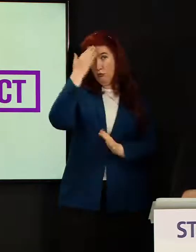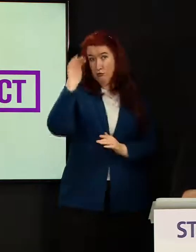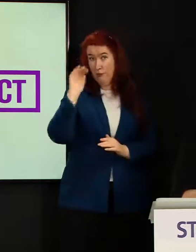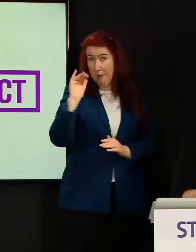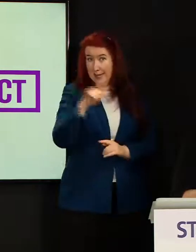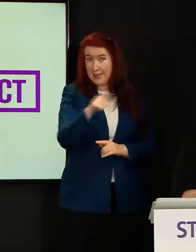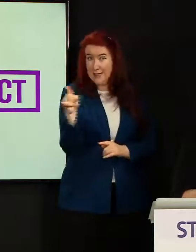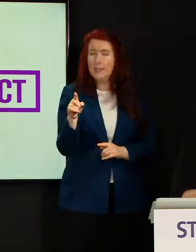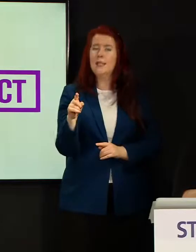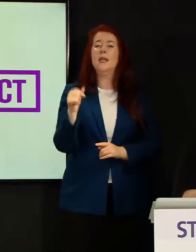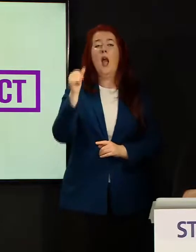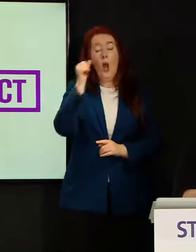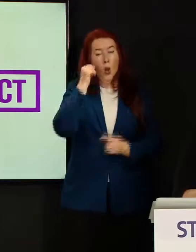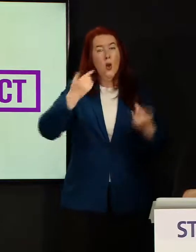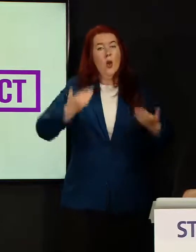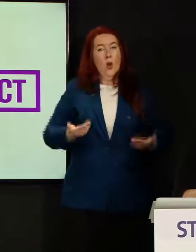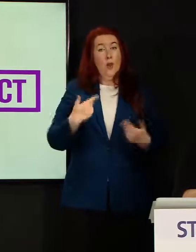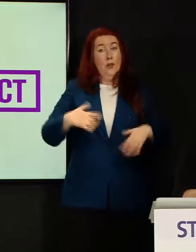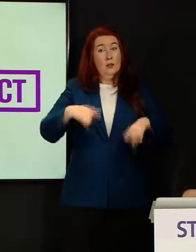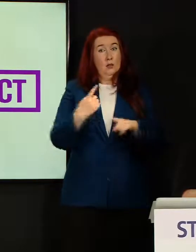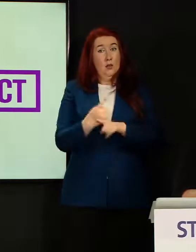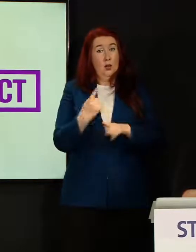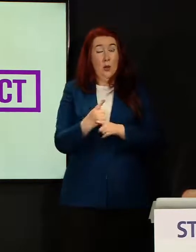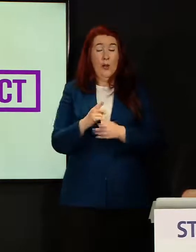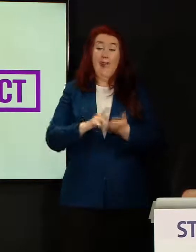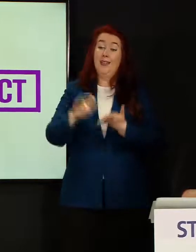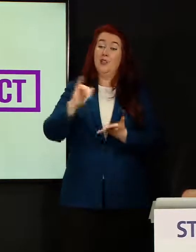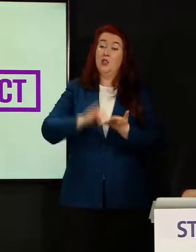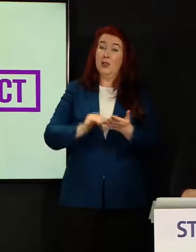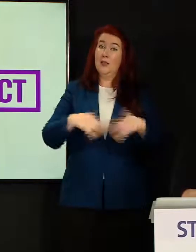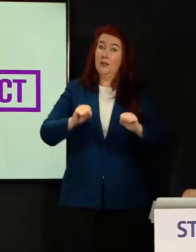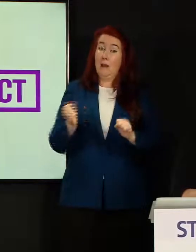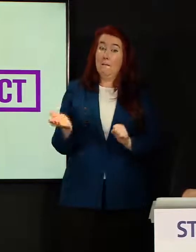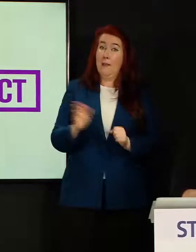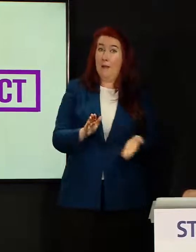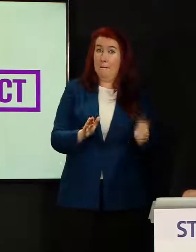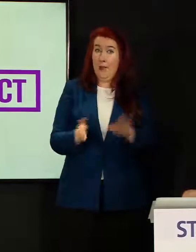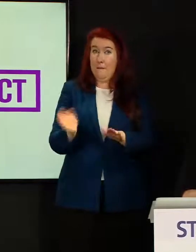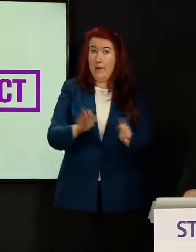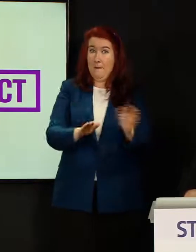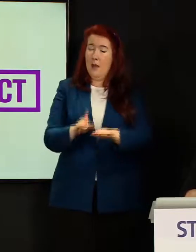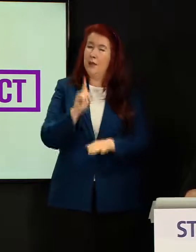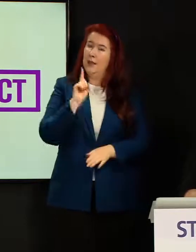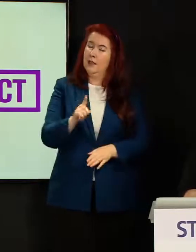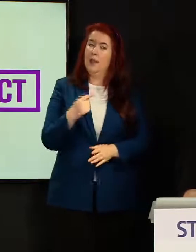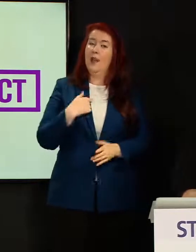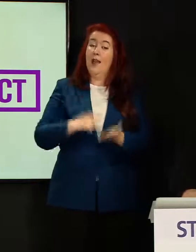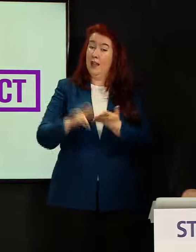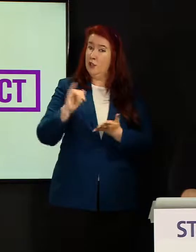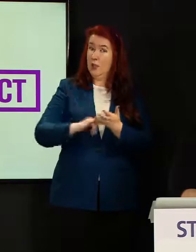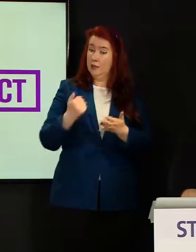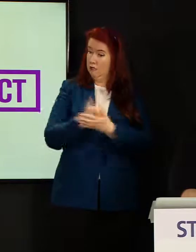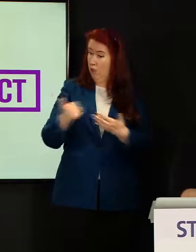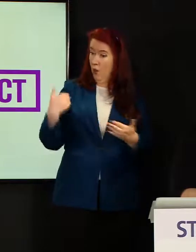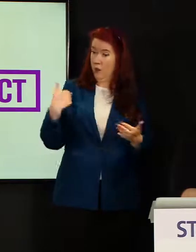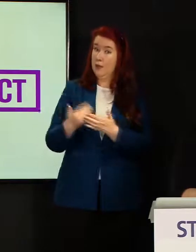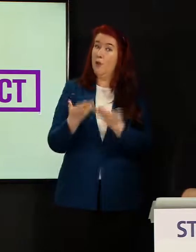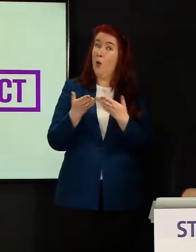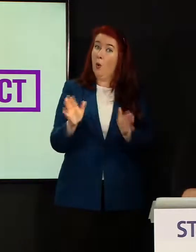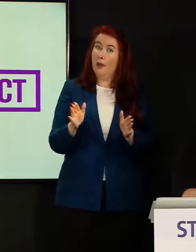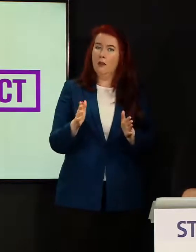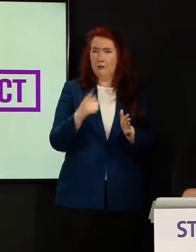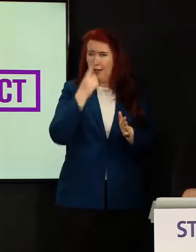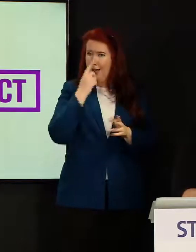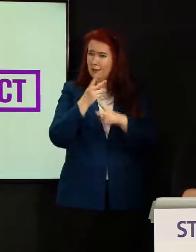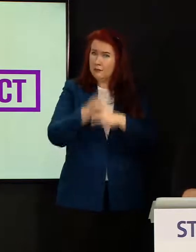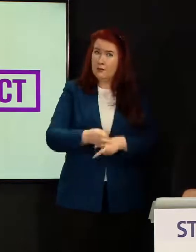whilst we are beginning to talk about remobilisation of our NHS, that actually our NHS has always been open for business to care for